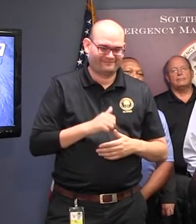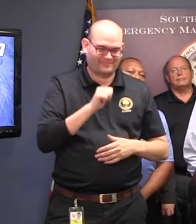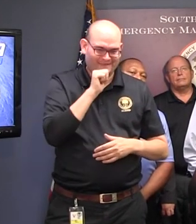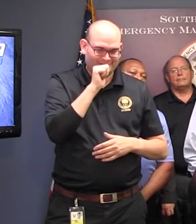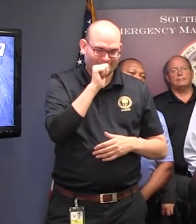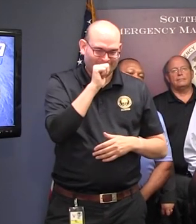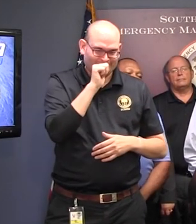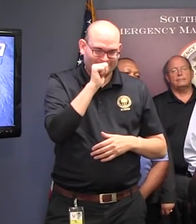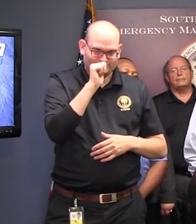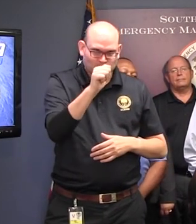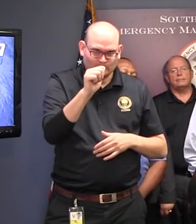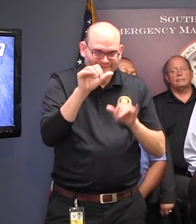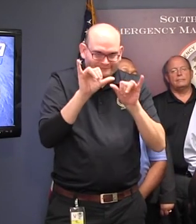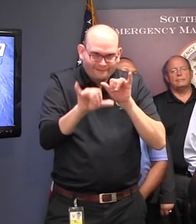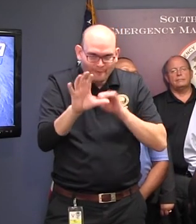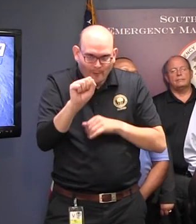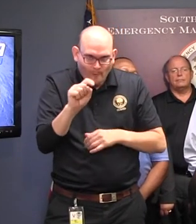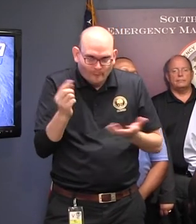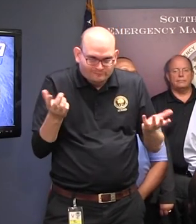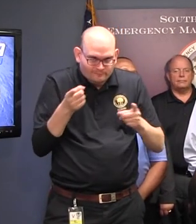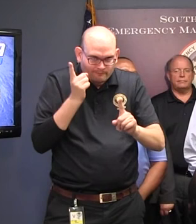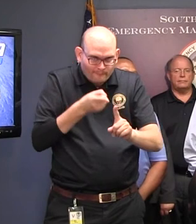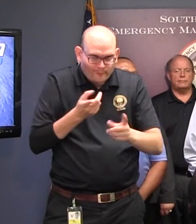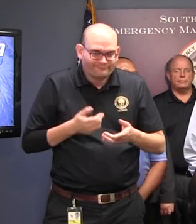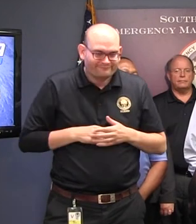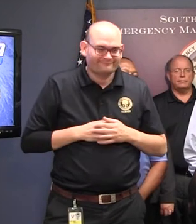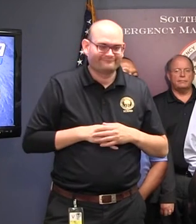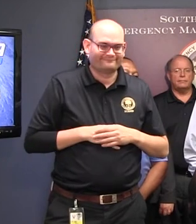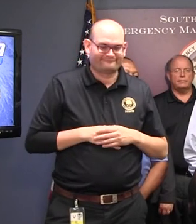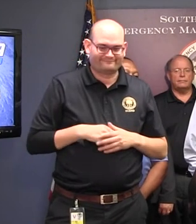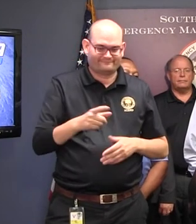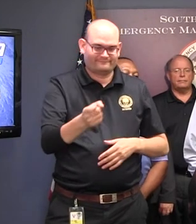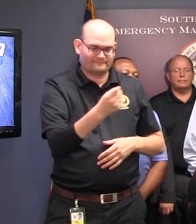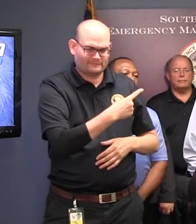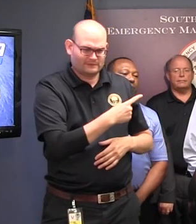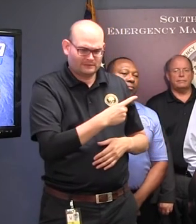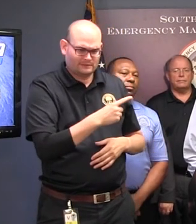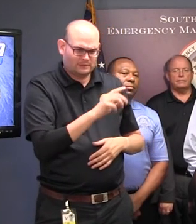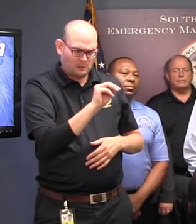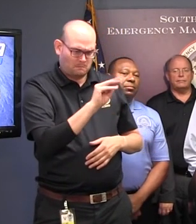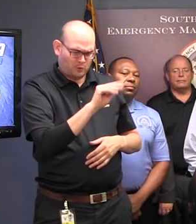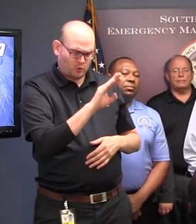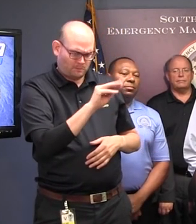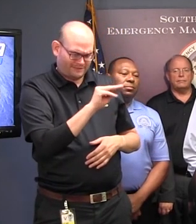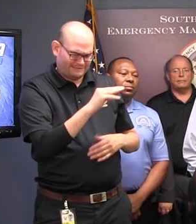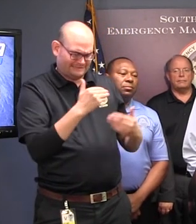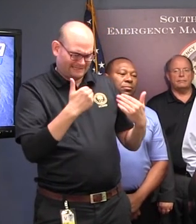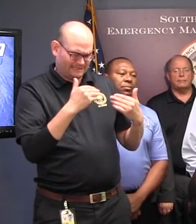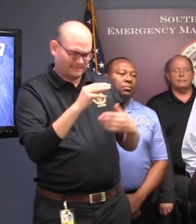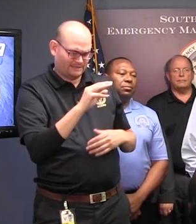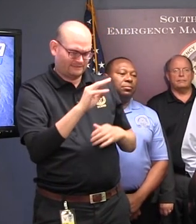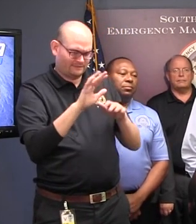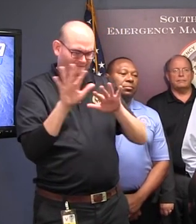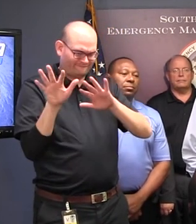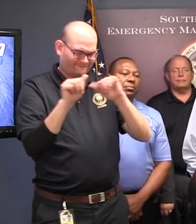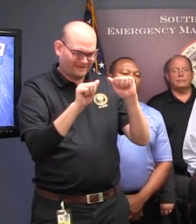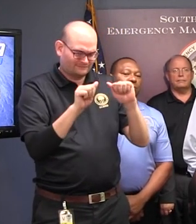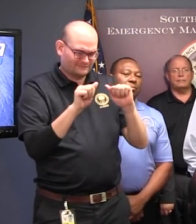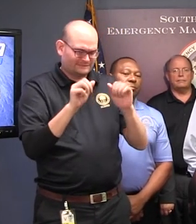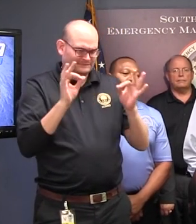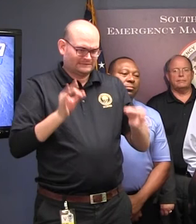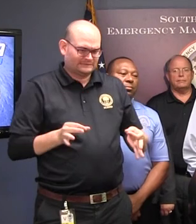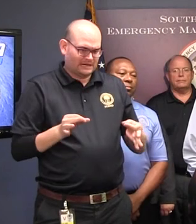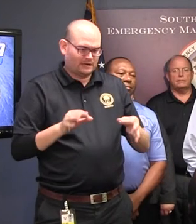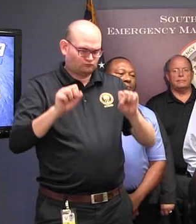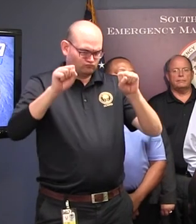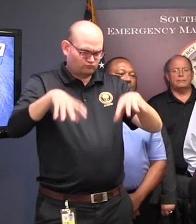any areas in the state, like Myrtle Beach, for example, where you can take evacuations off the table at this point? We're not taking anything